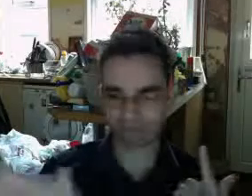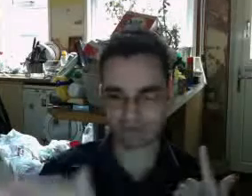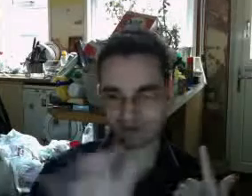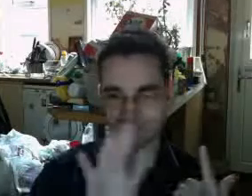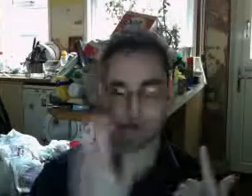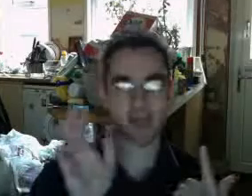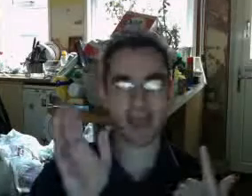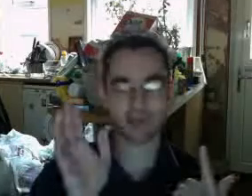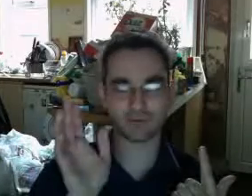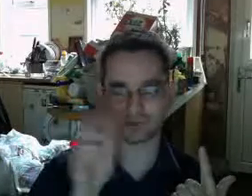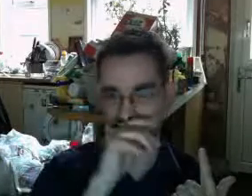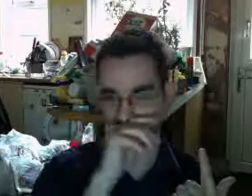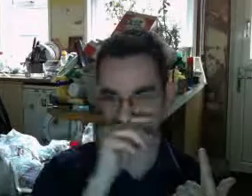No animals involved.